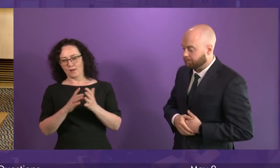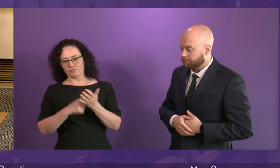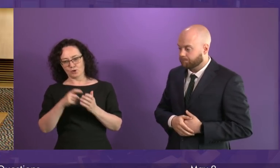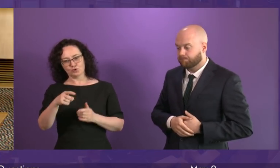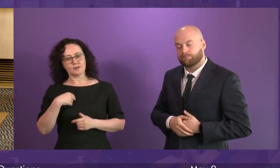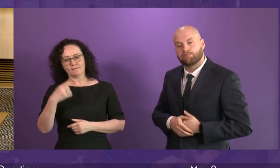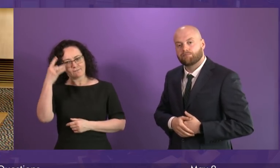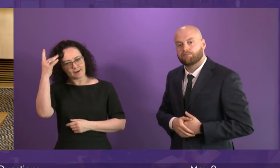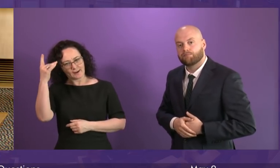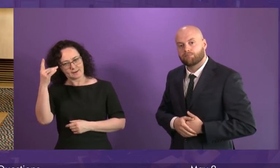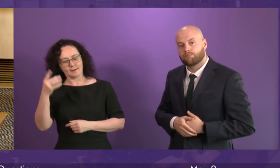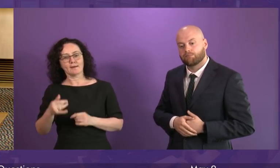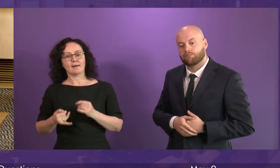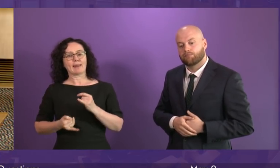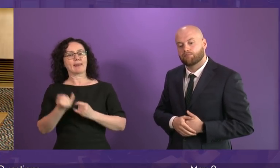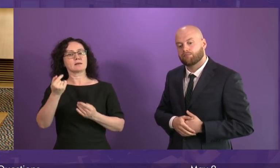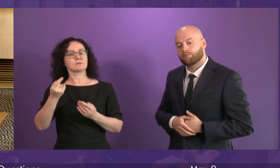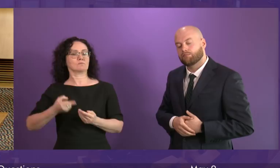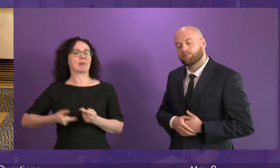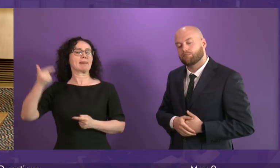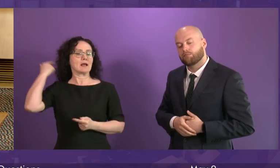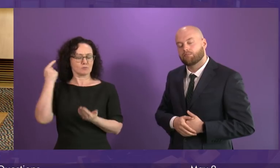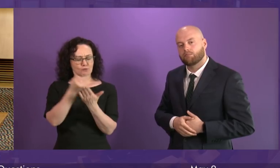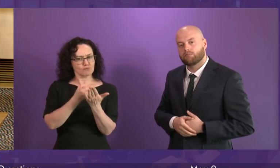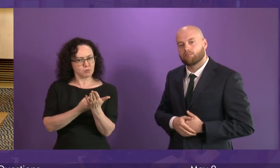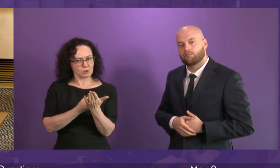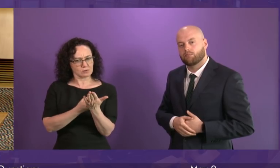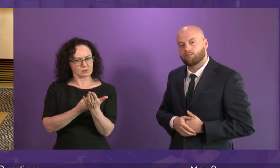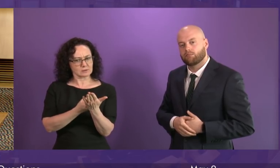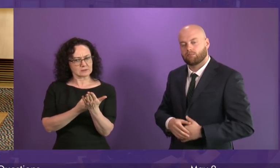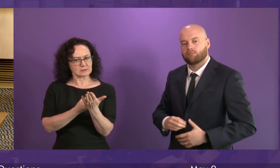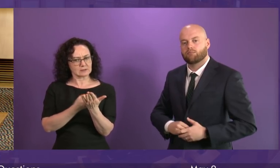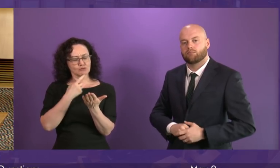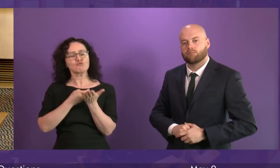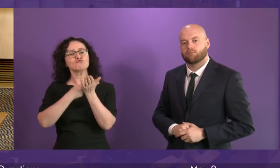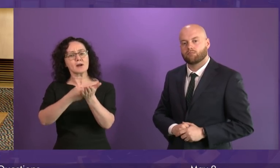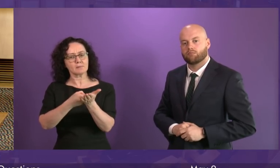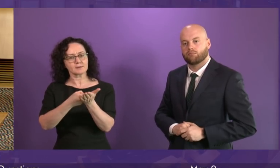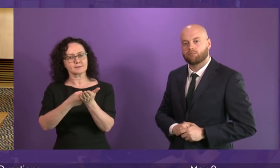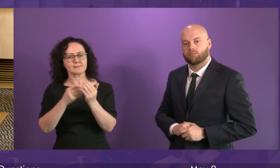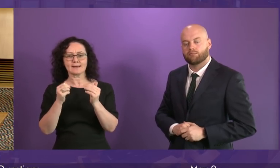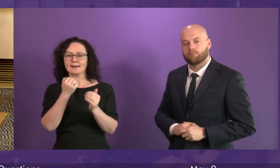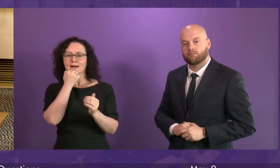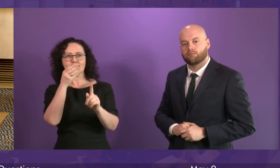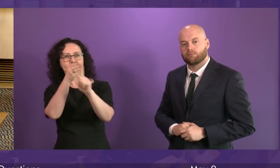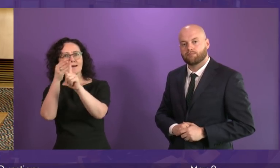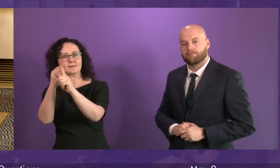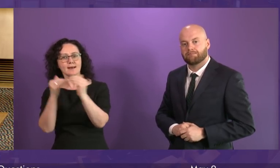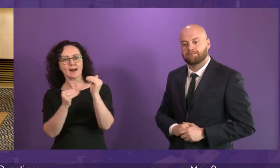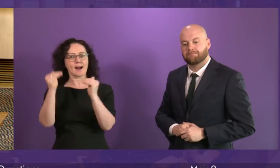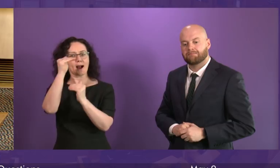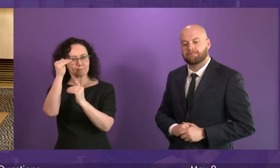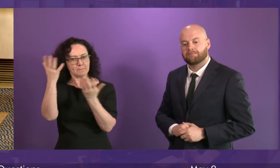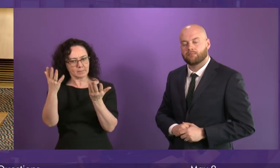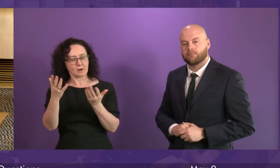week that we had a new report from the committee on climate change that recommended increased targets on tackling emissions and reducing emissions.